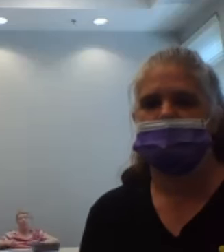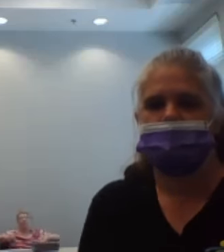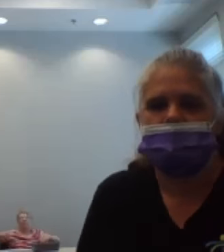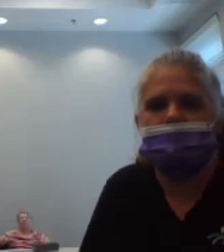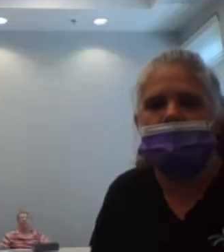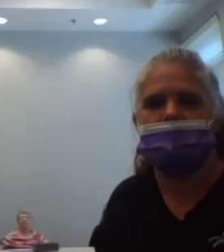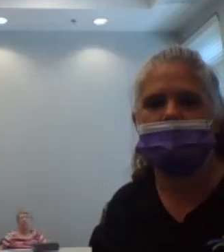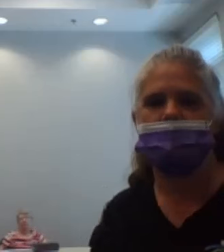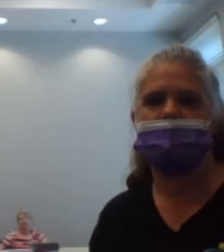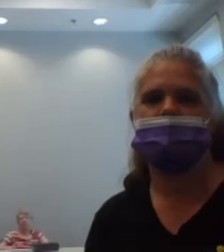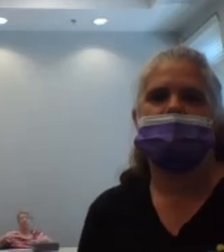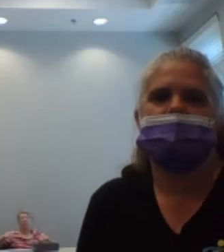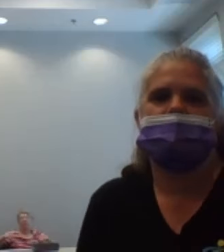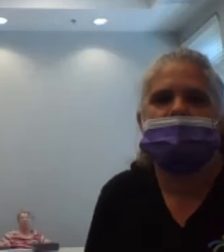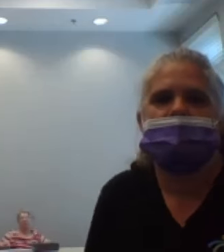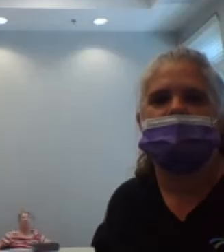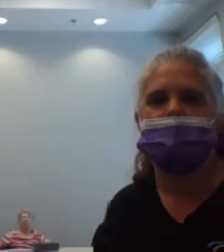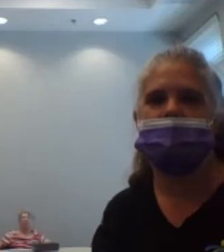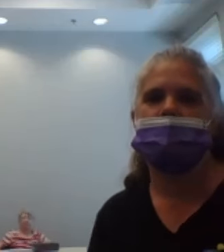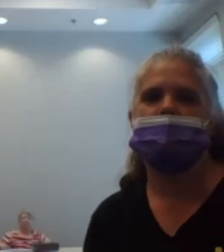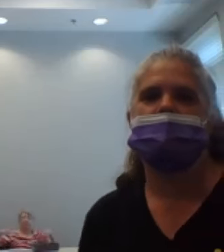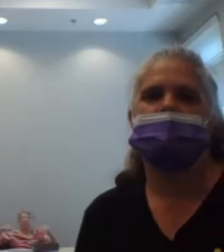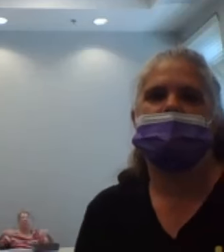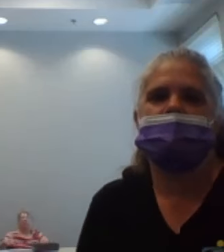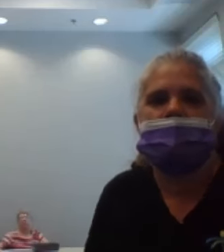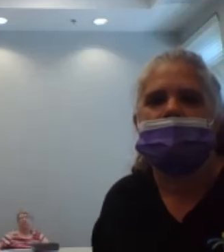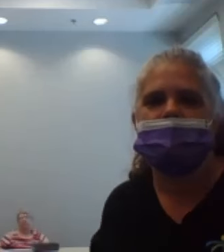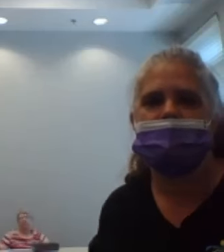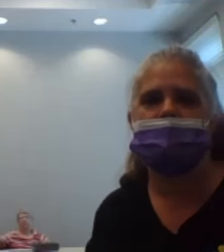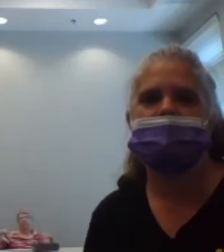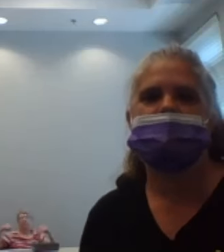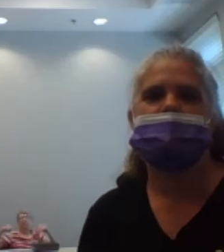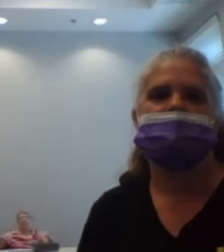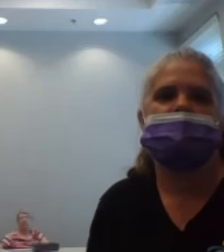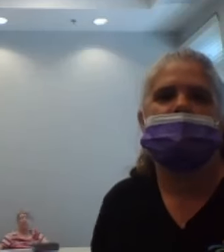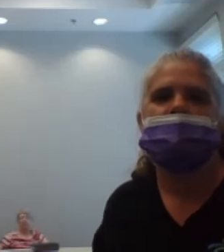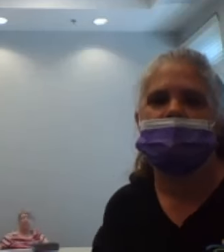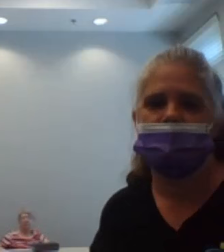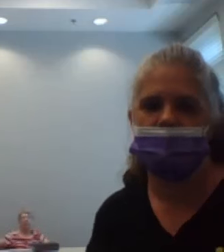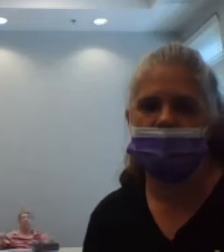11, 12, 13, 14,